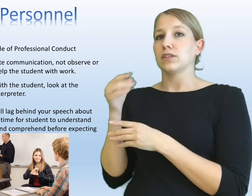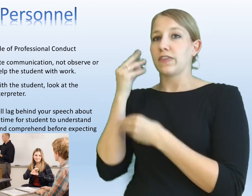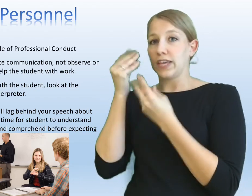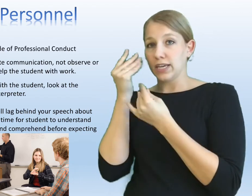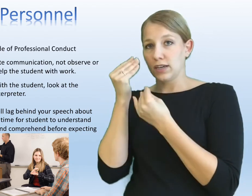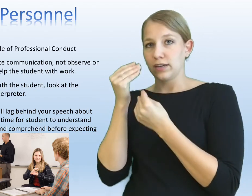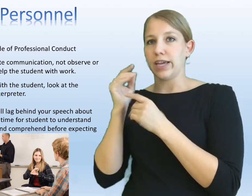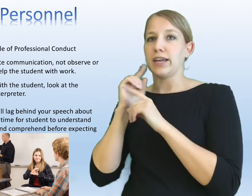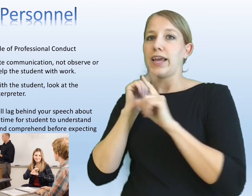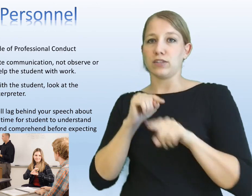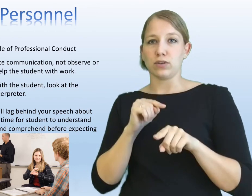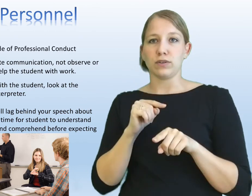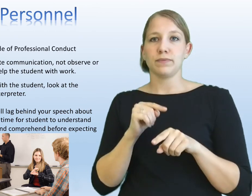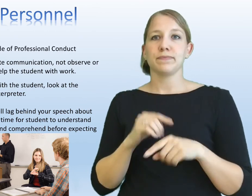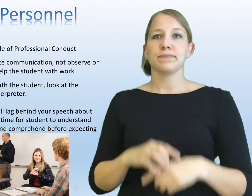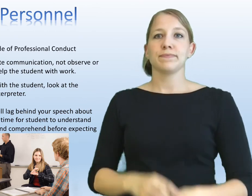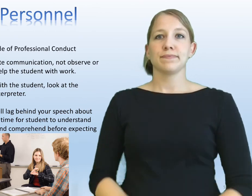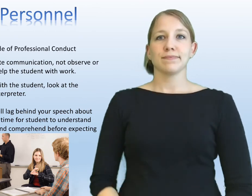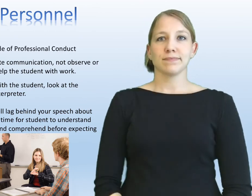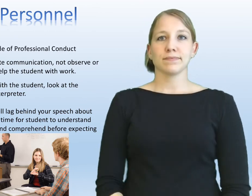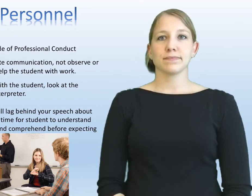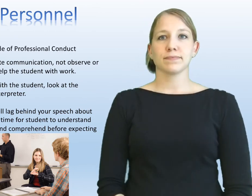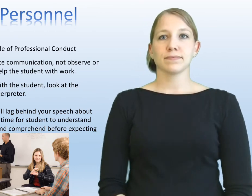student to think and answer.